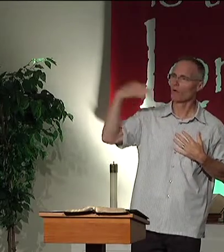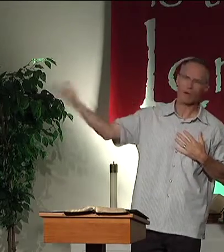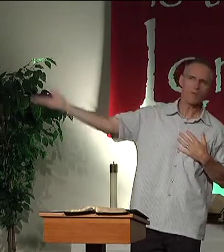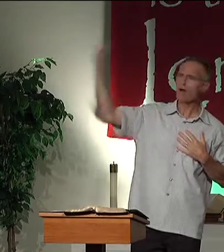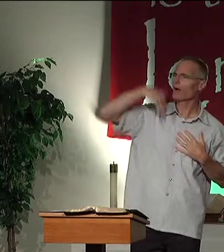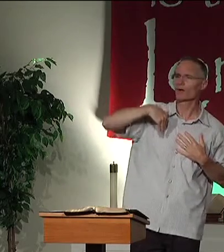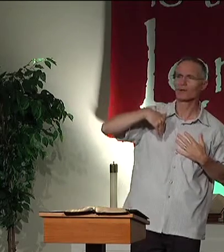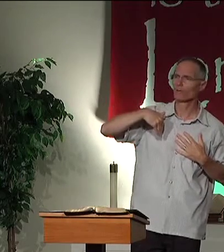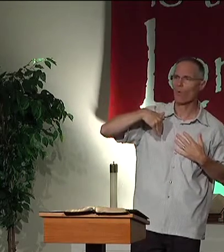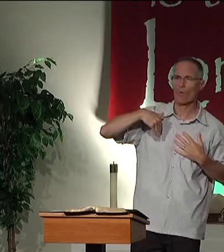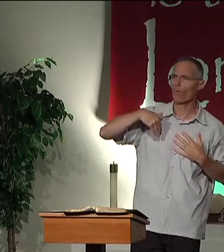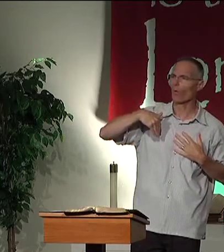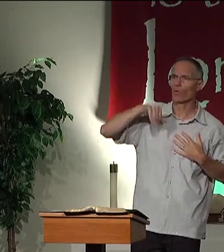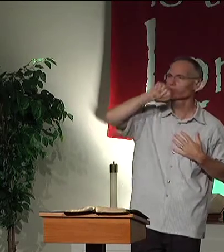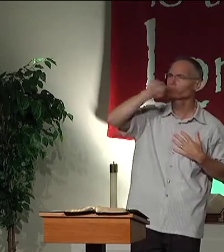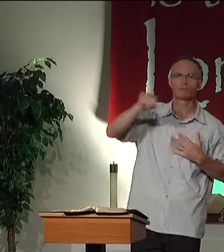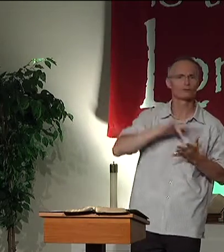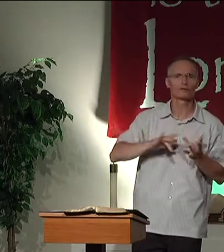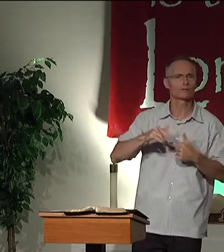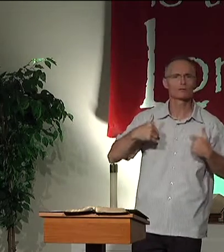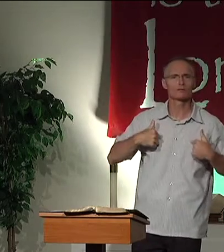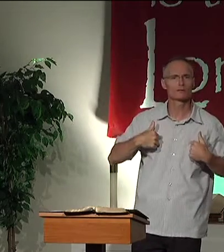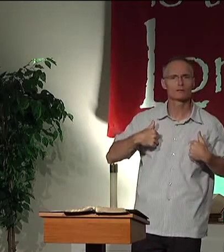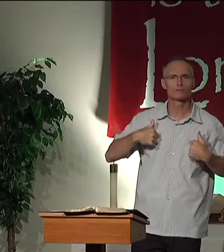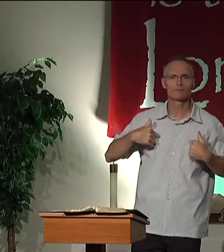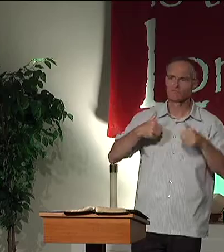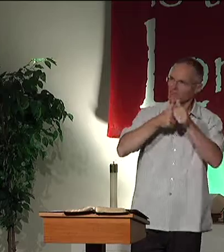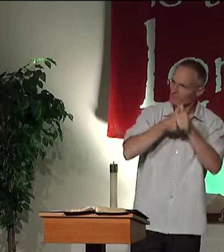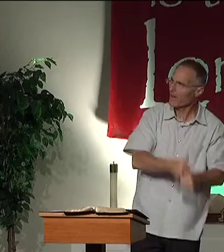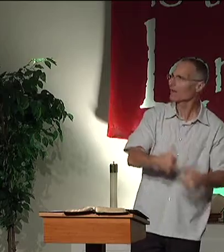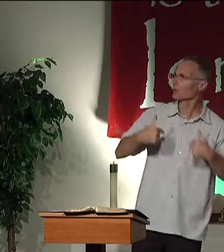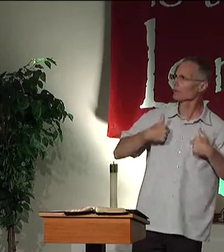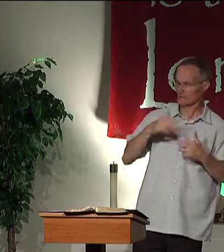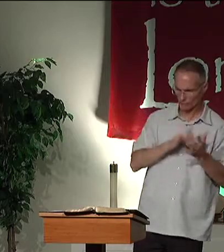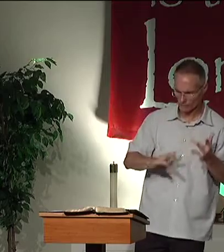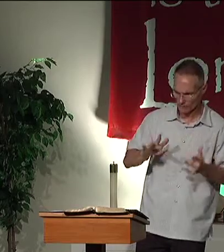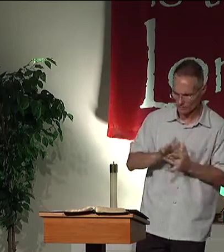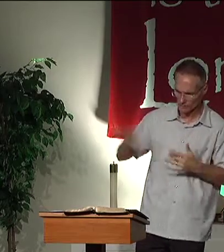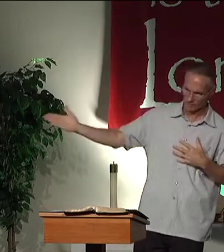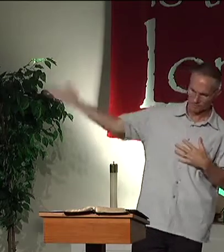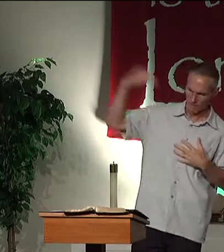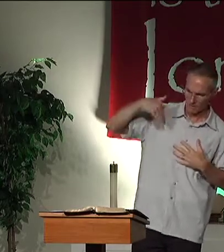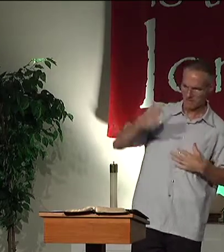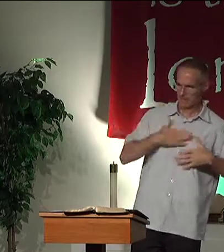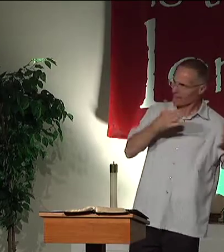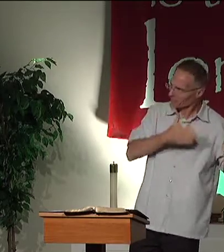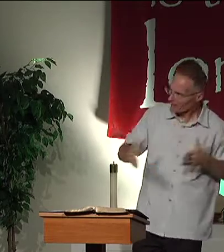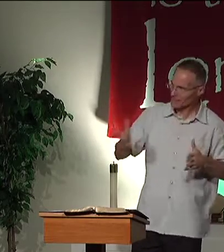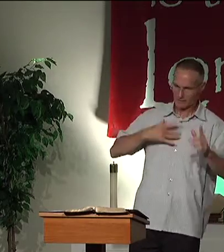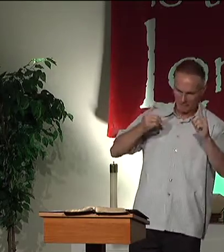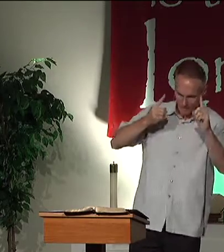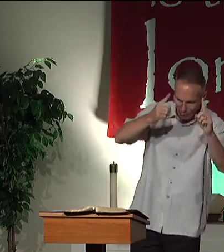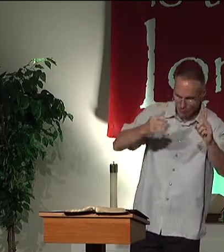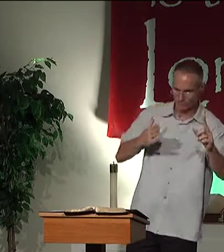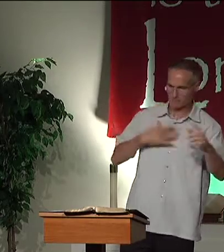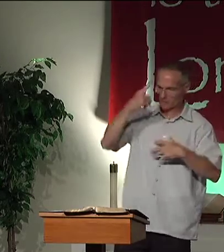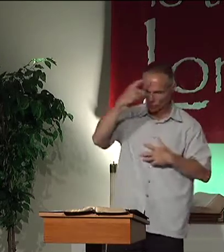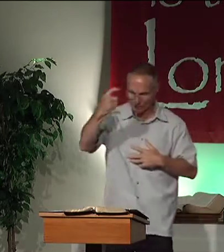life. Come on. Oh, yeah, I'd love to have Jesus. Yeah, follow me, Jesus. Come on. These are my plans,